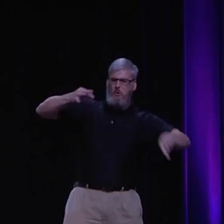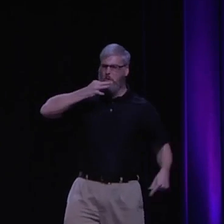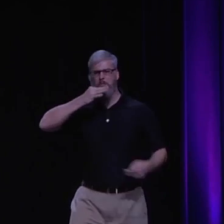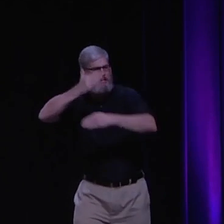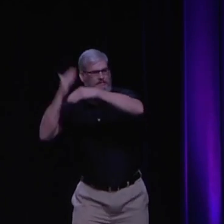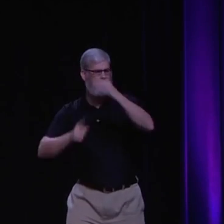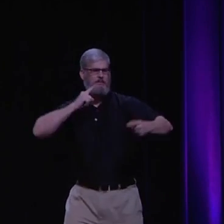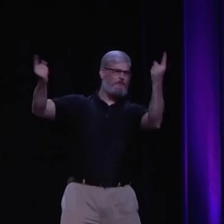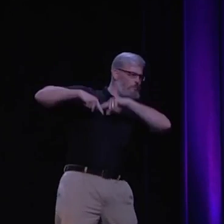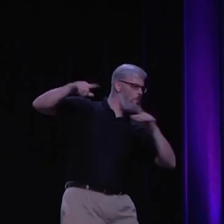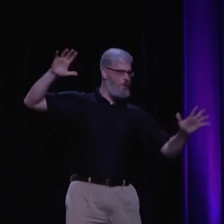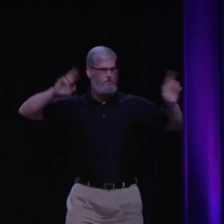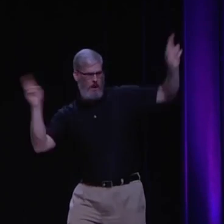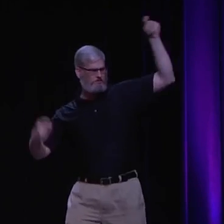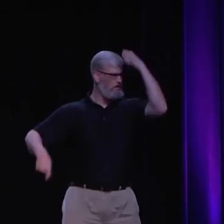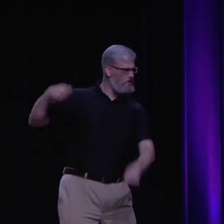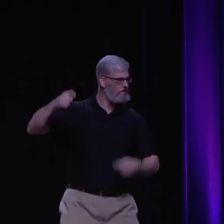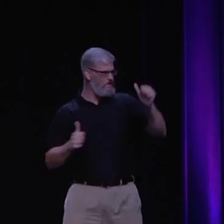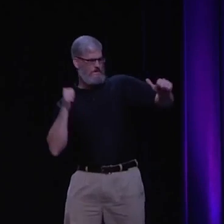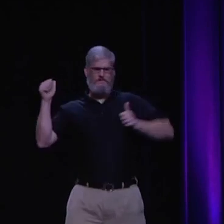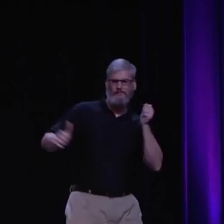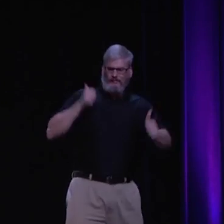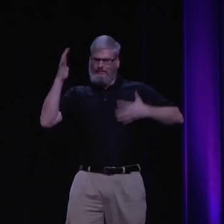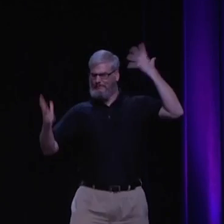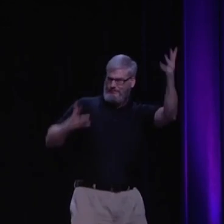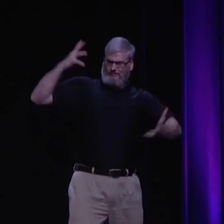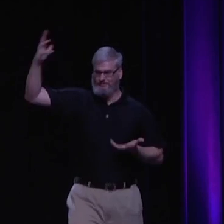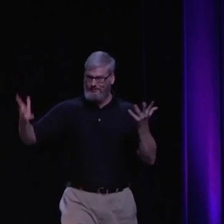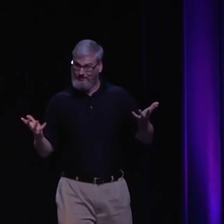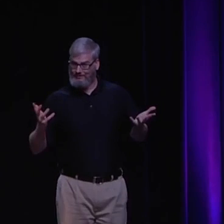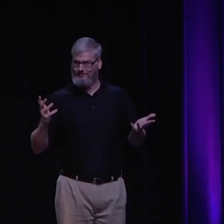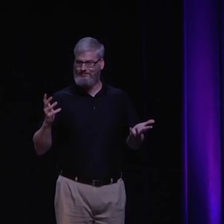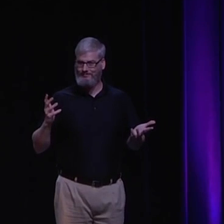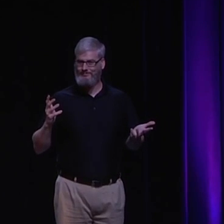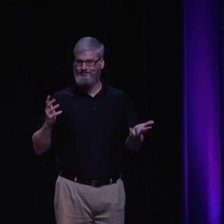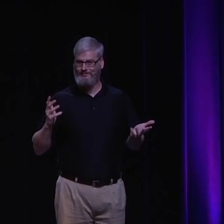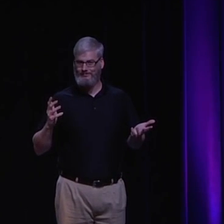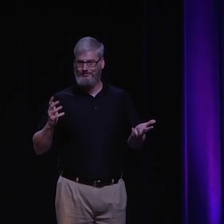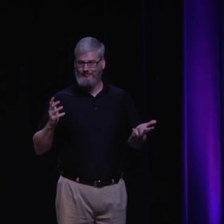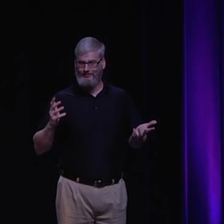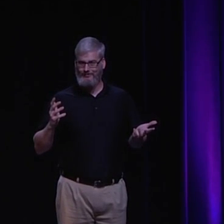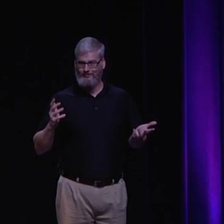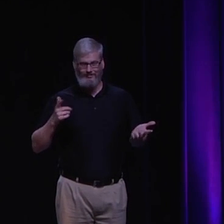the troops and they're proclaiming that Jesus is coming. The day of revelation is coming. They're turning it up.